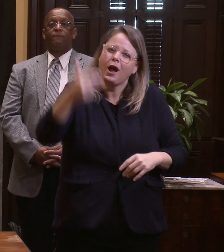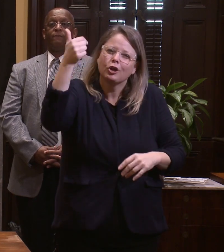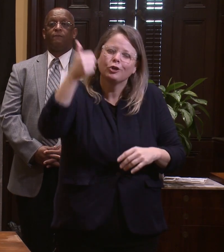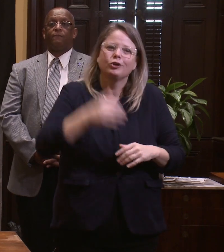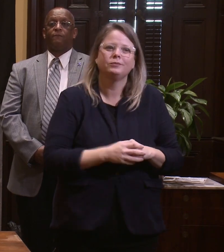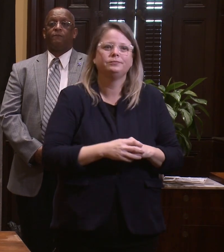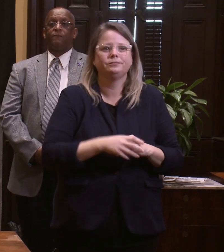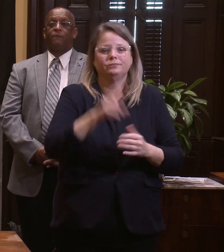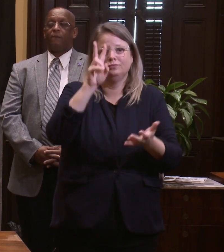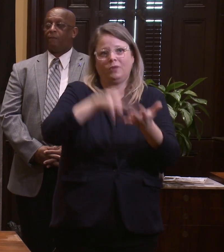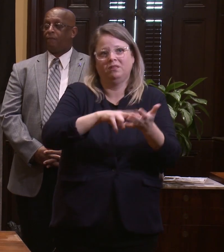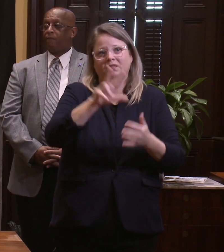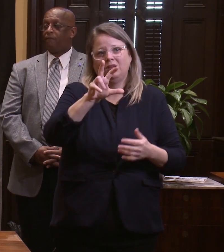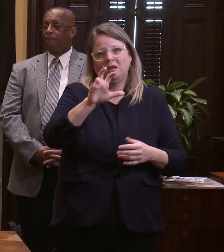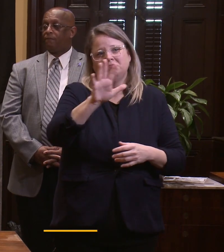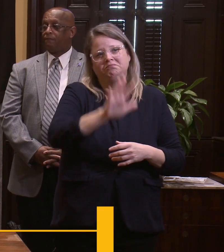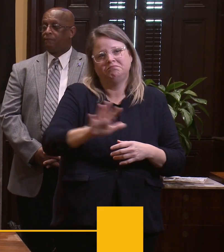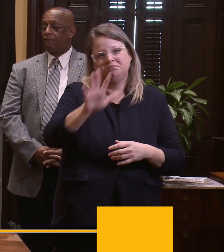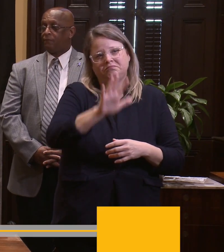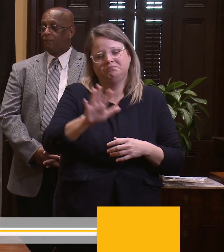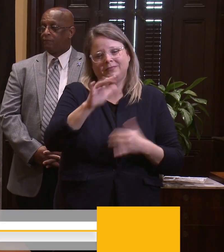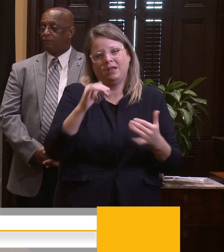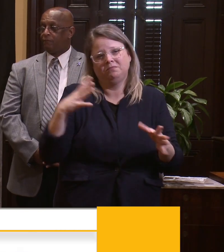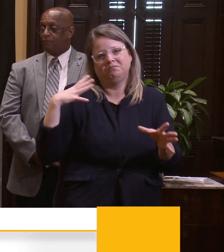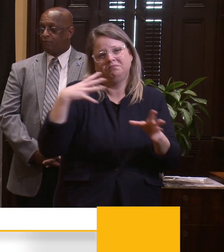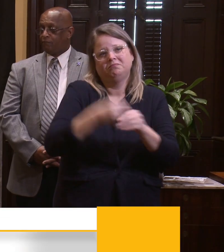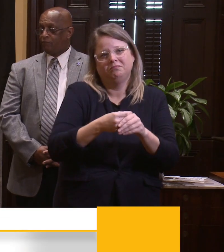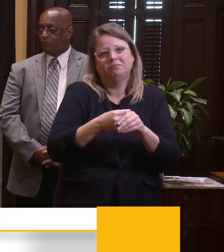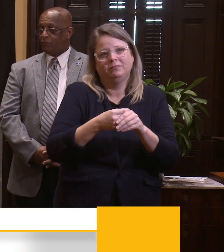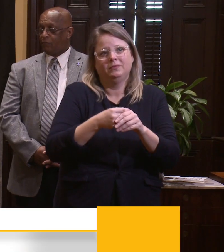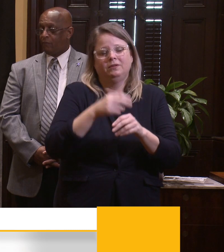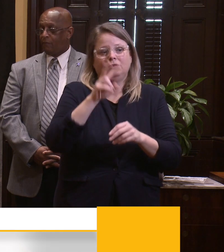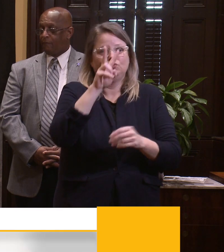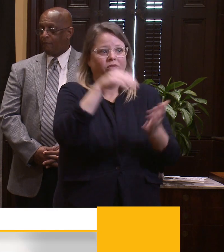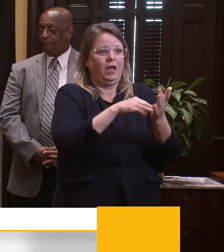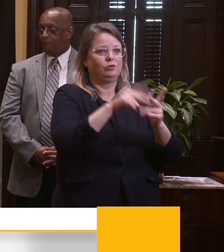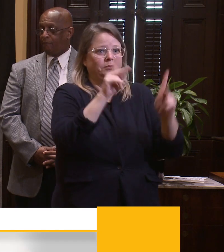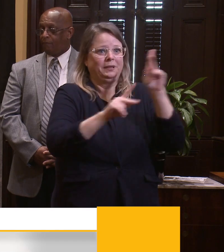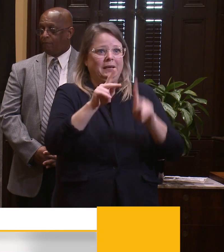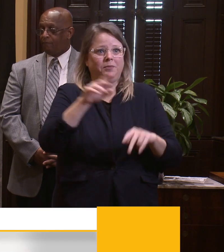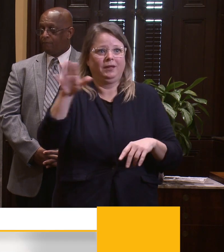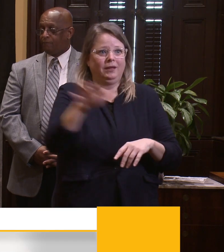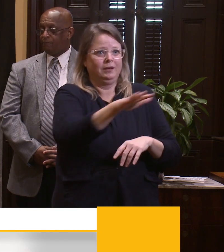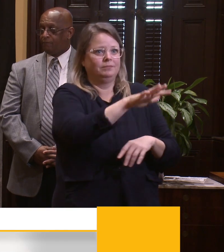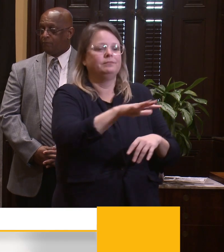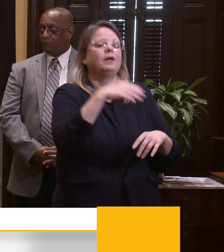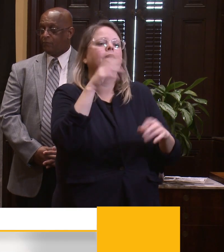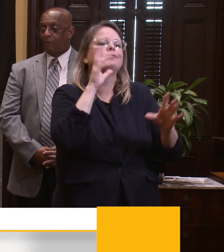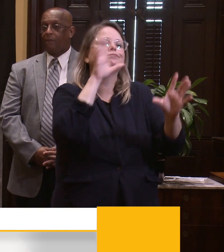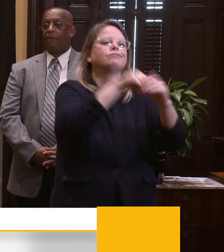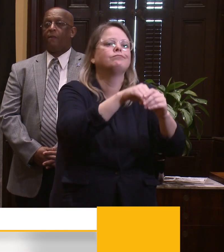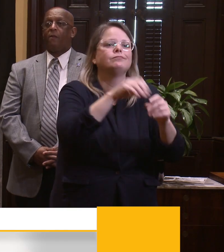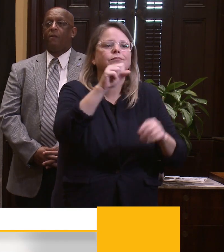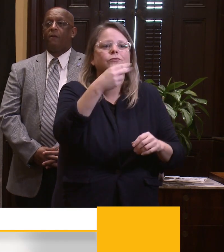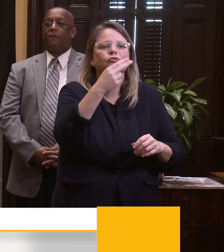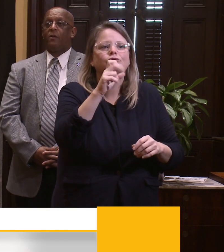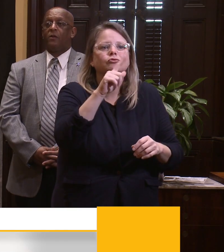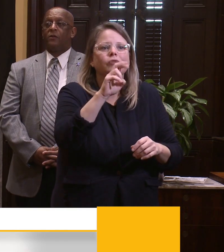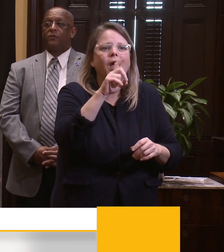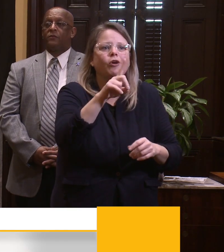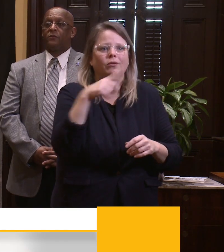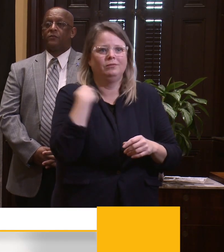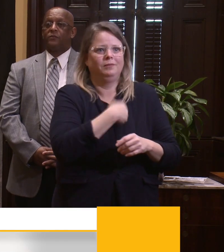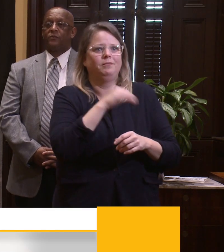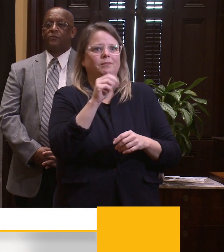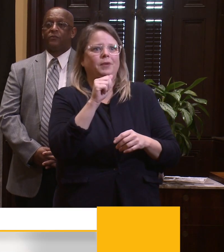recent point in time count, roughly 2000 of those individuals were housed in city-funded shelters or other programs where there